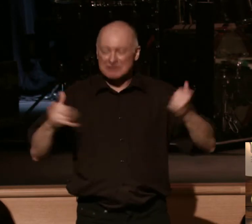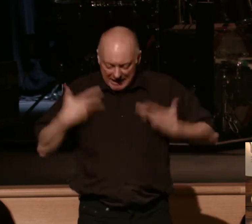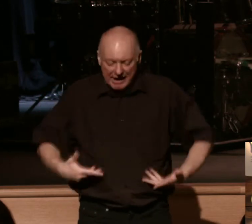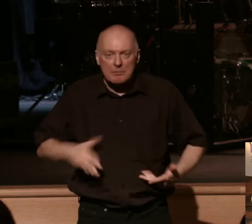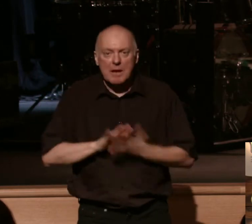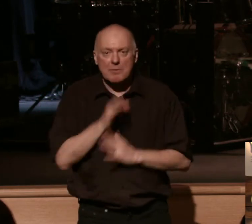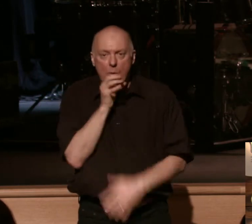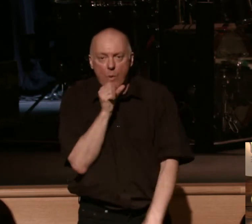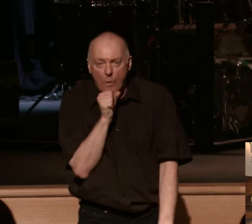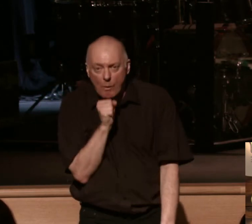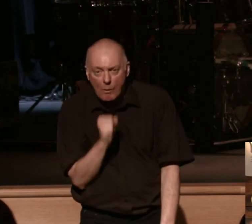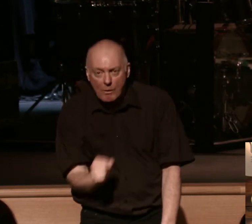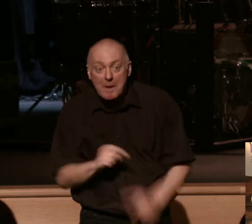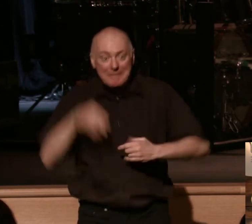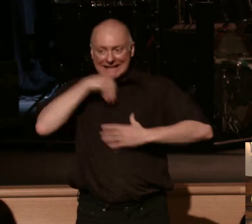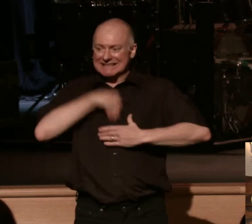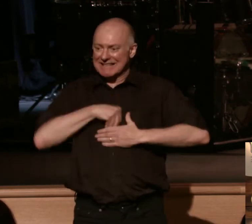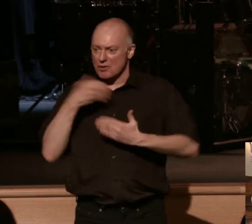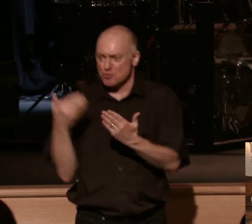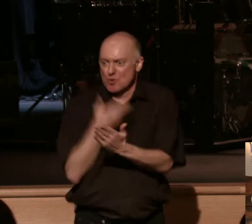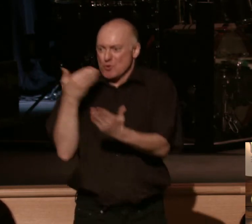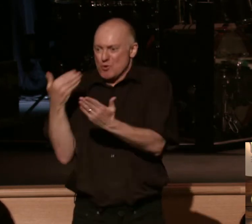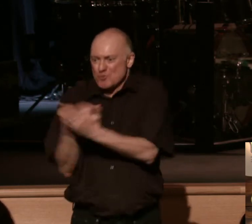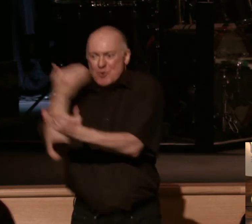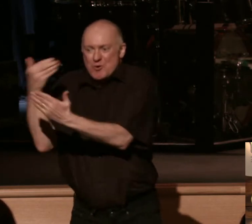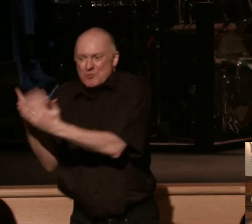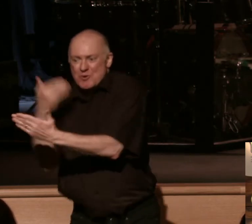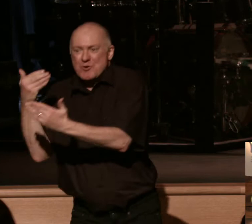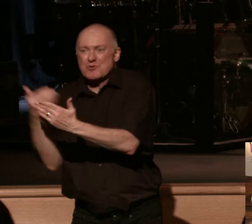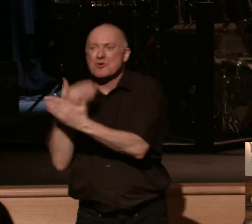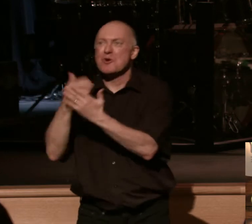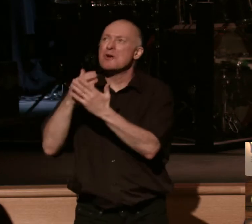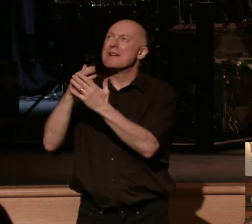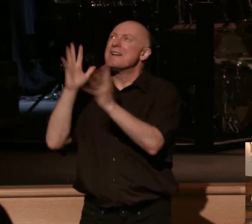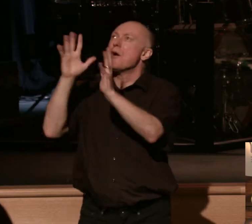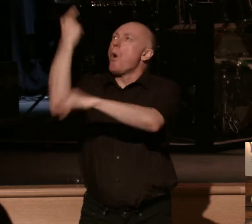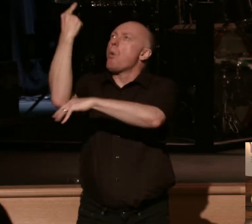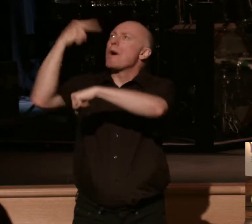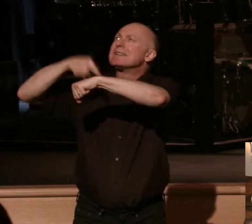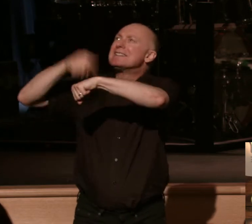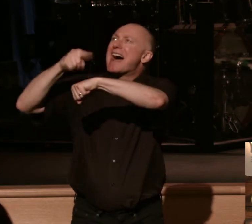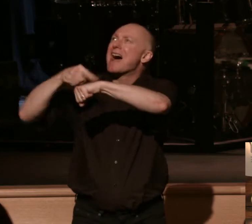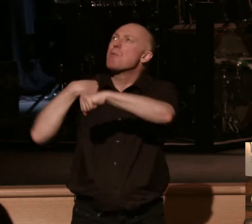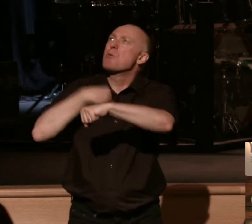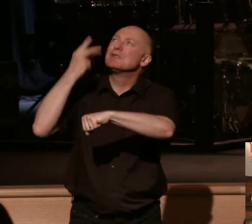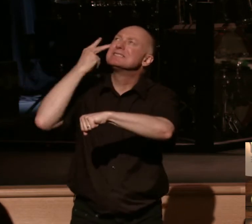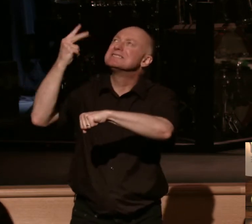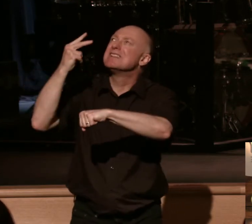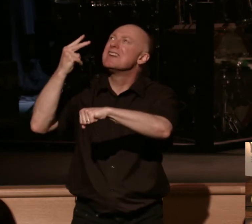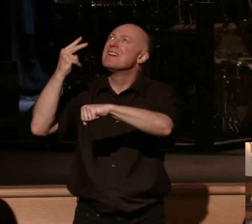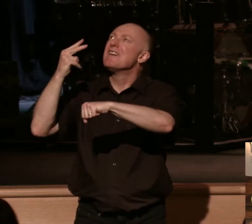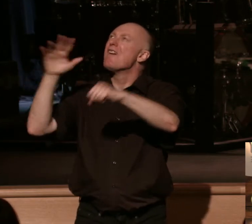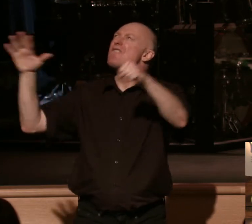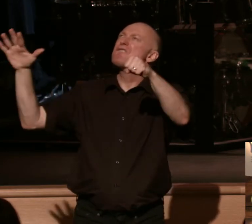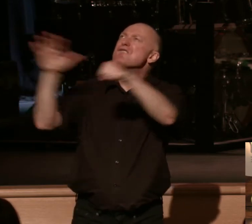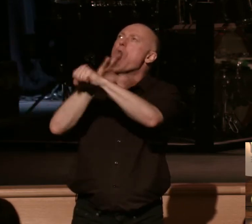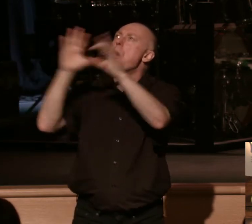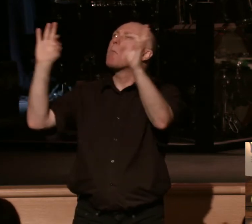the inside, we're being renewed. And we are headed towards the time where we will see full, perfected glory and